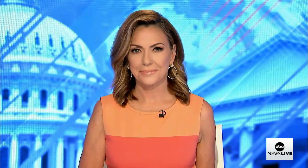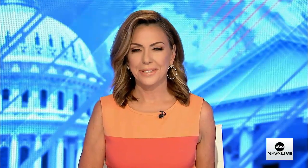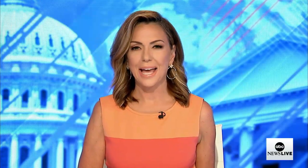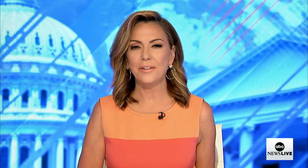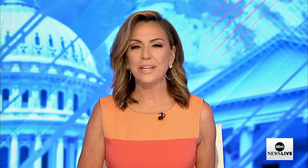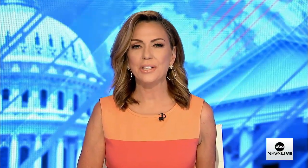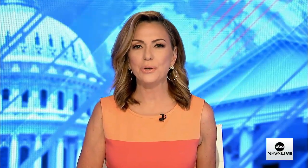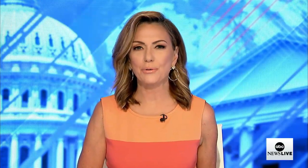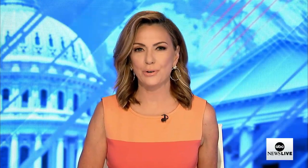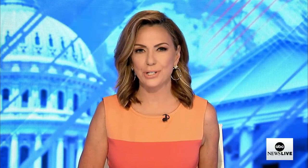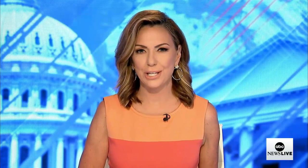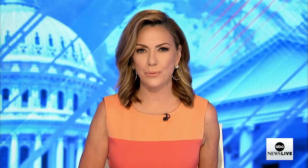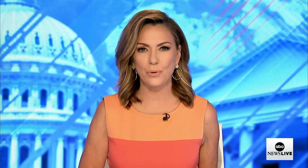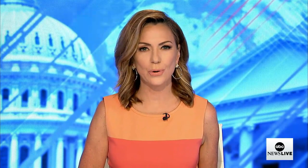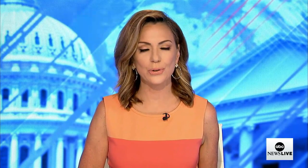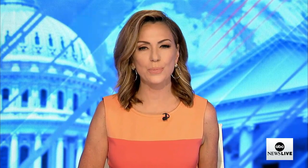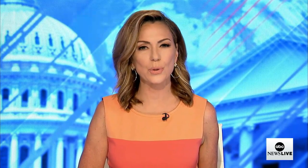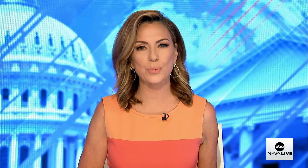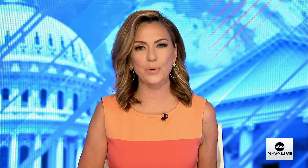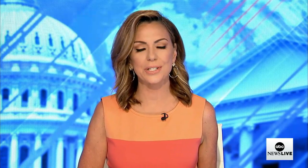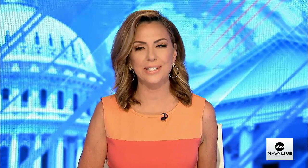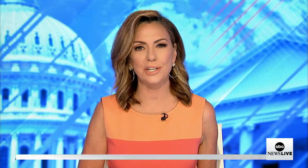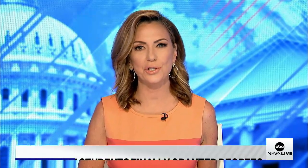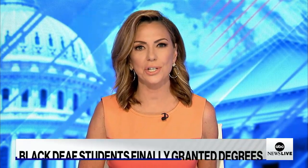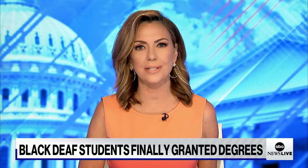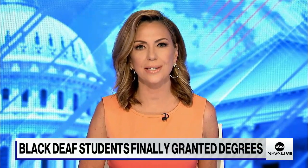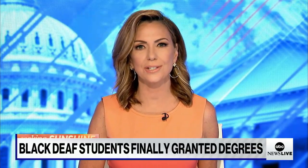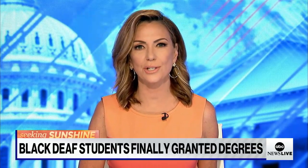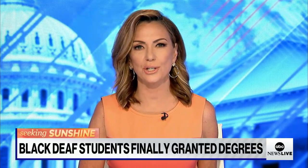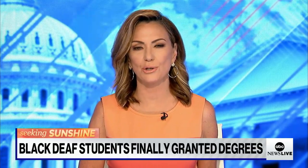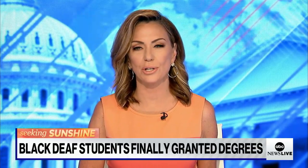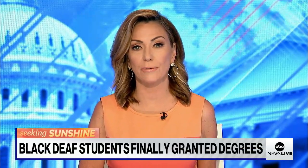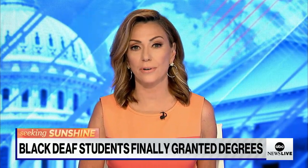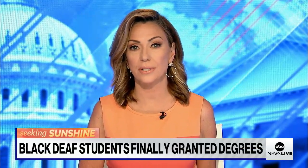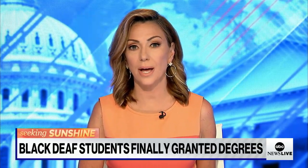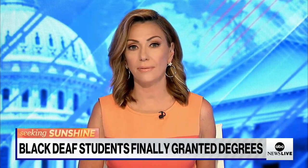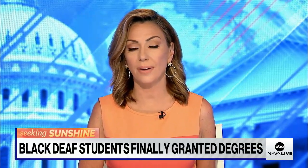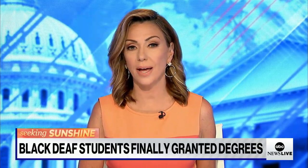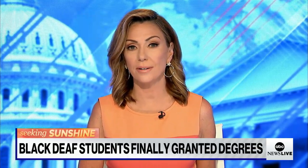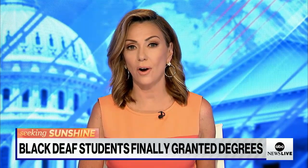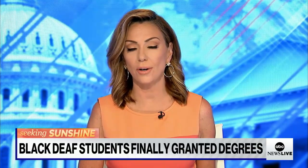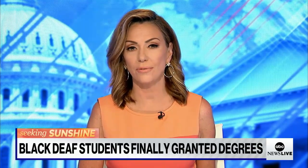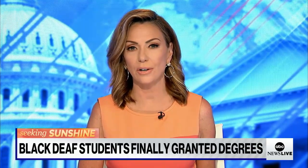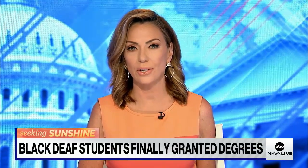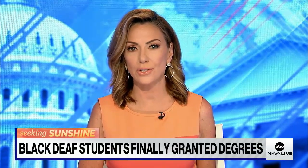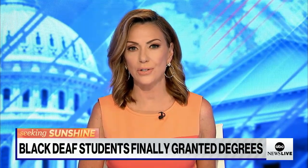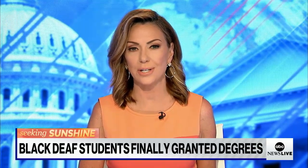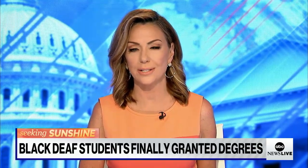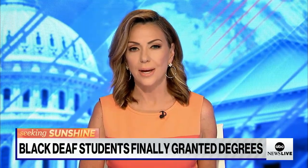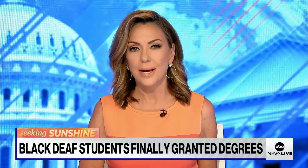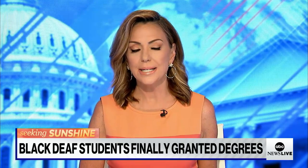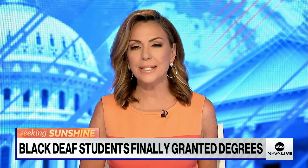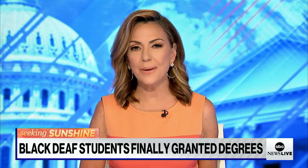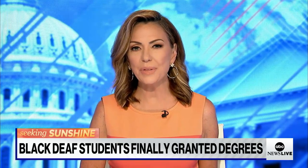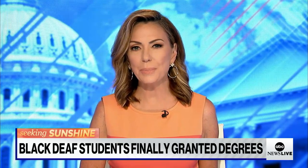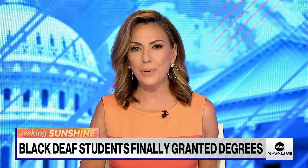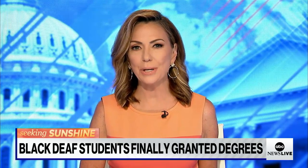Gallaudet University the world's most prestigious institution for deaf and hard-of-hearing students did something pretty